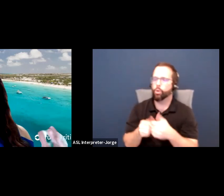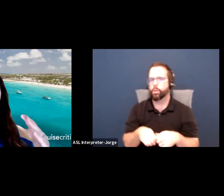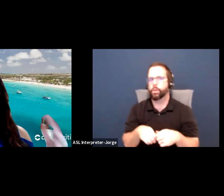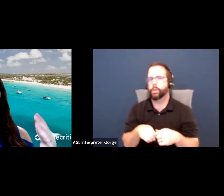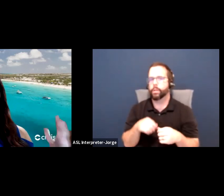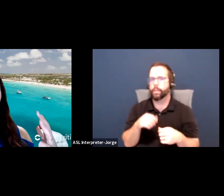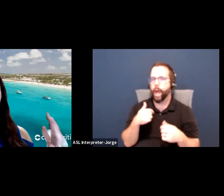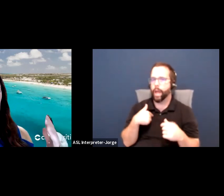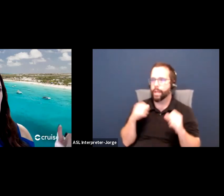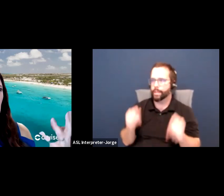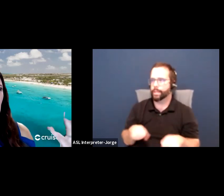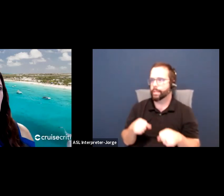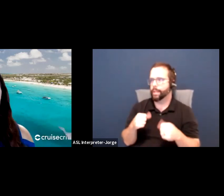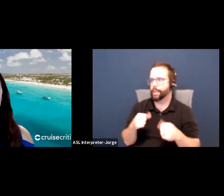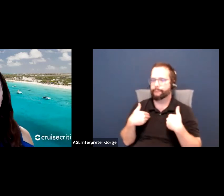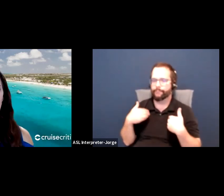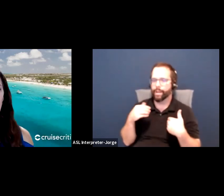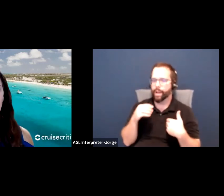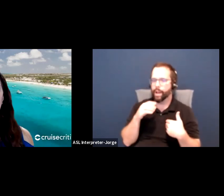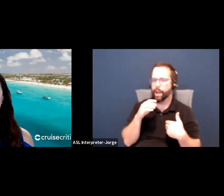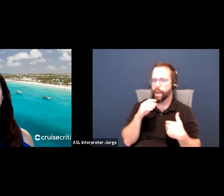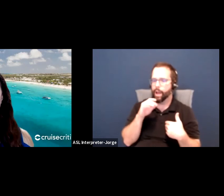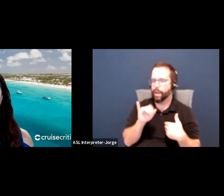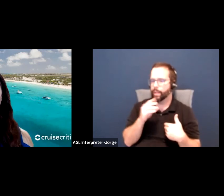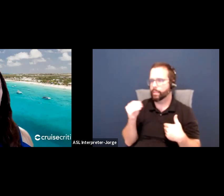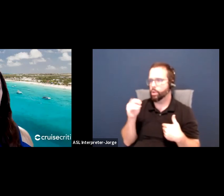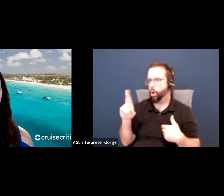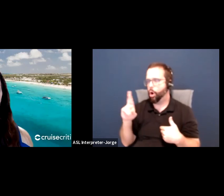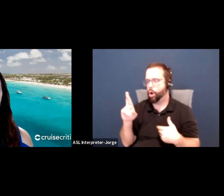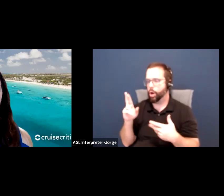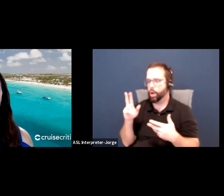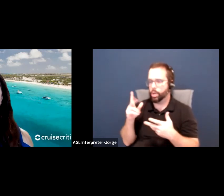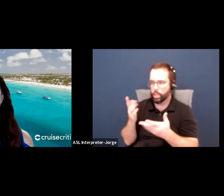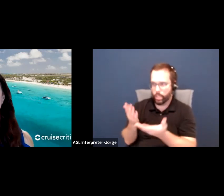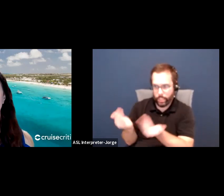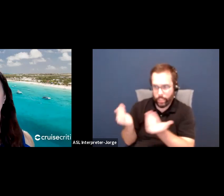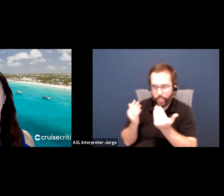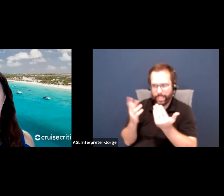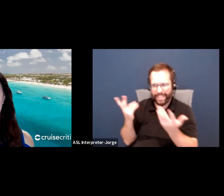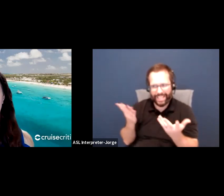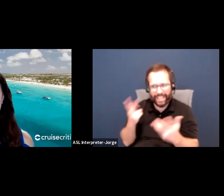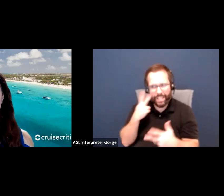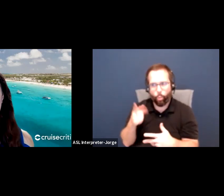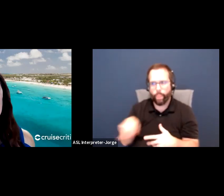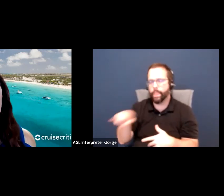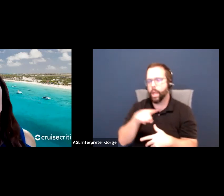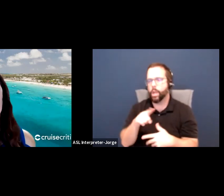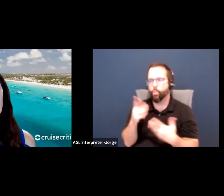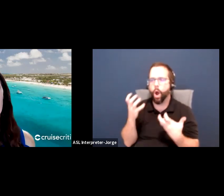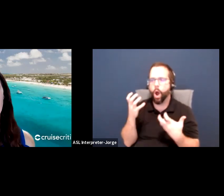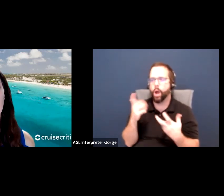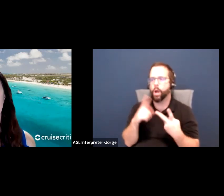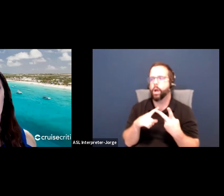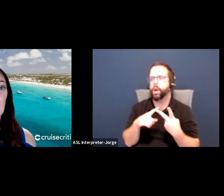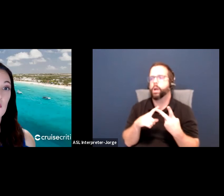say, you know, to try to get interest, to see what they want, but also to see if they want